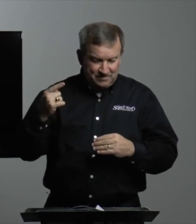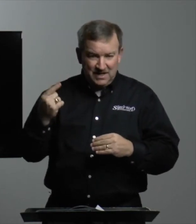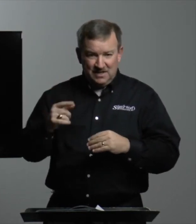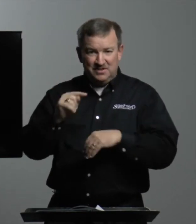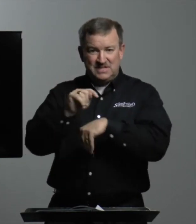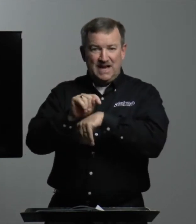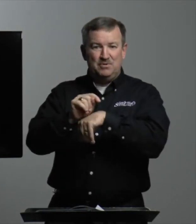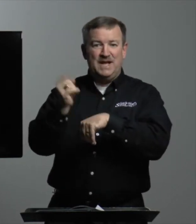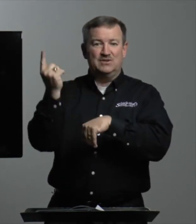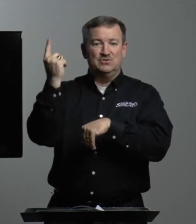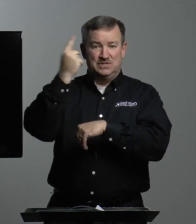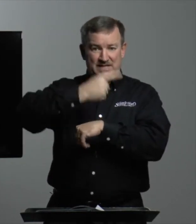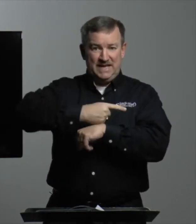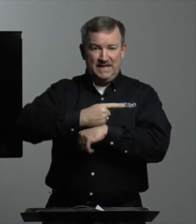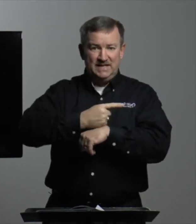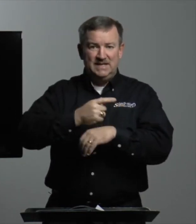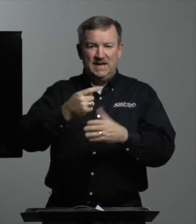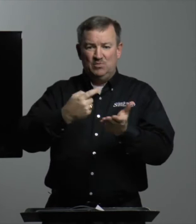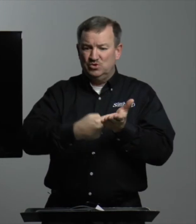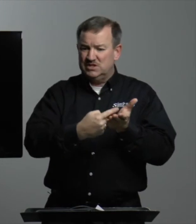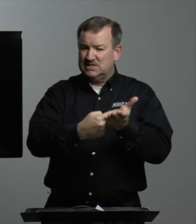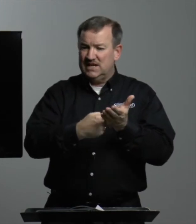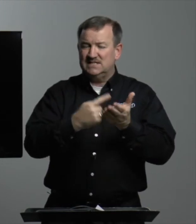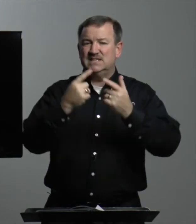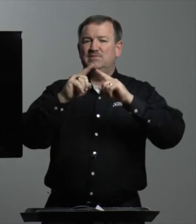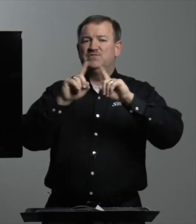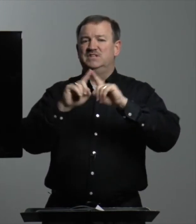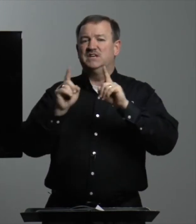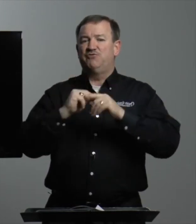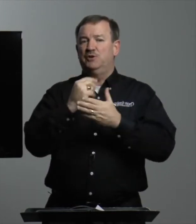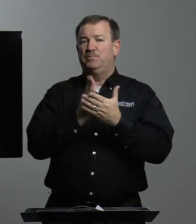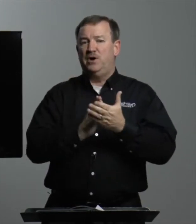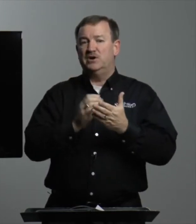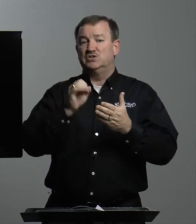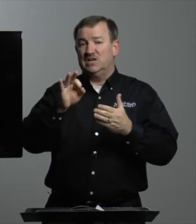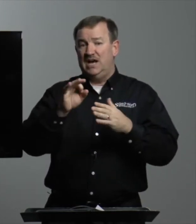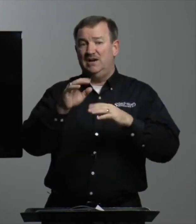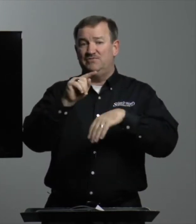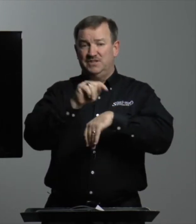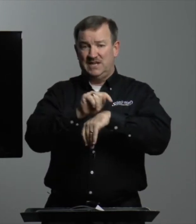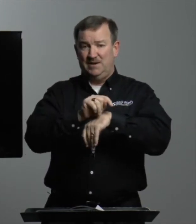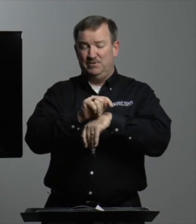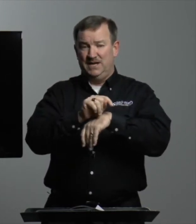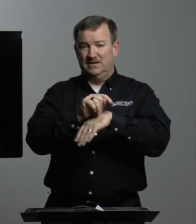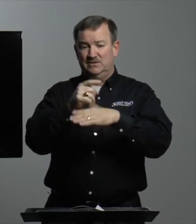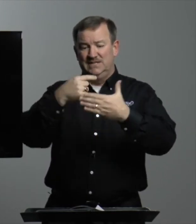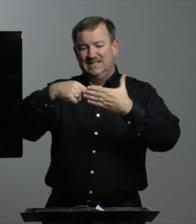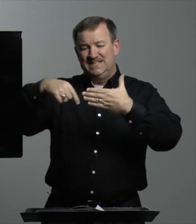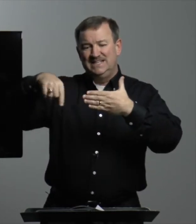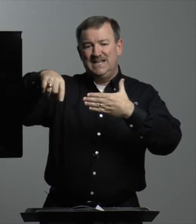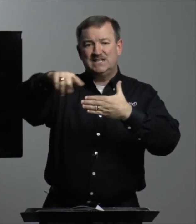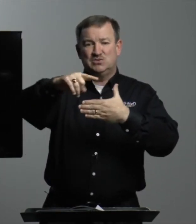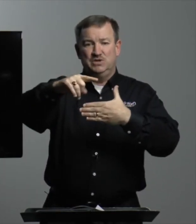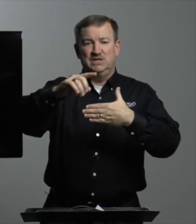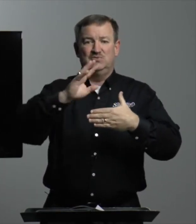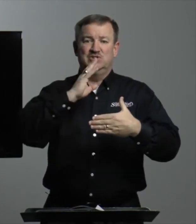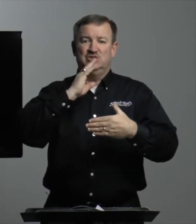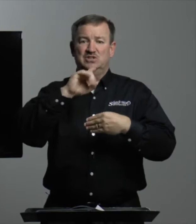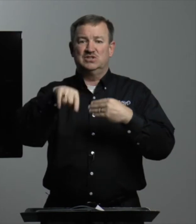the tabernacle today. And we'll discuss some of the different parts of the tabernacle. Next week, we're going to